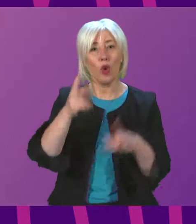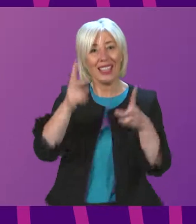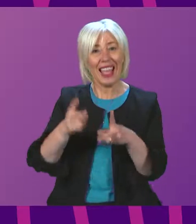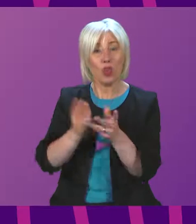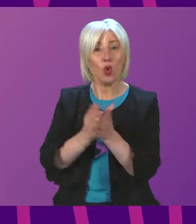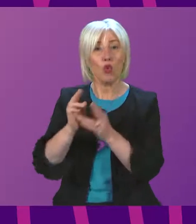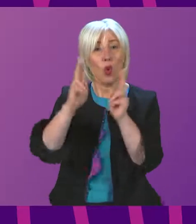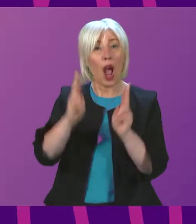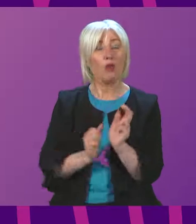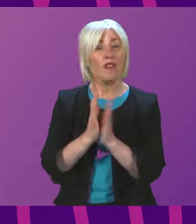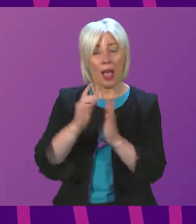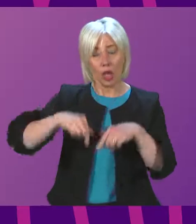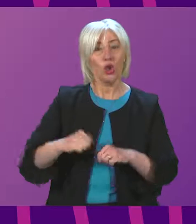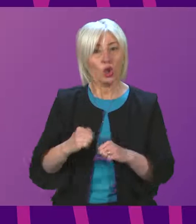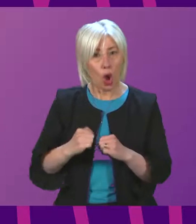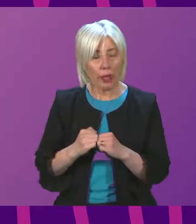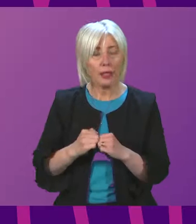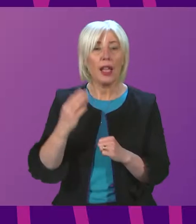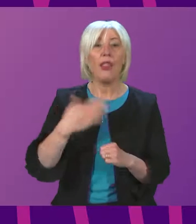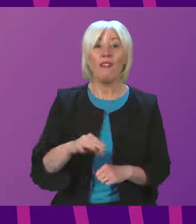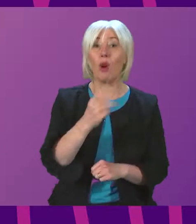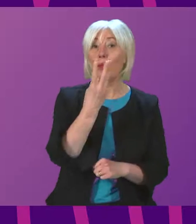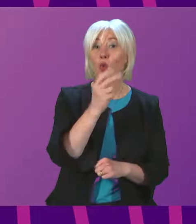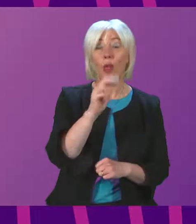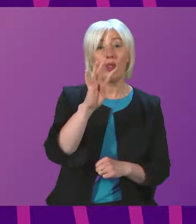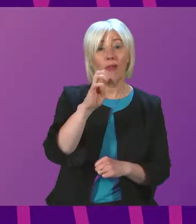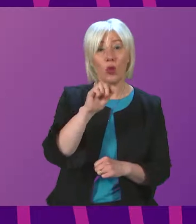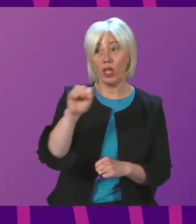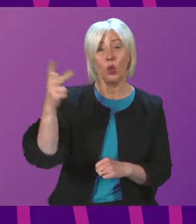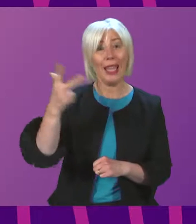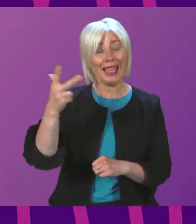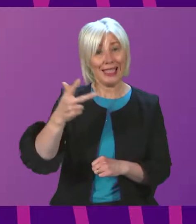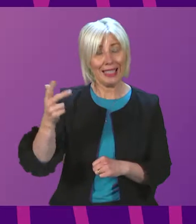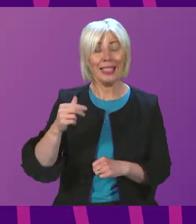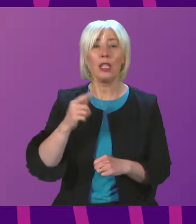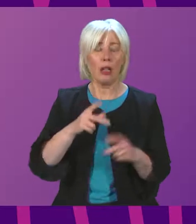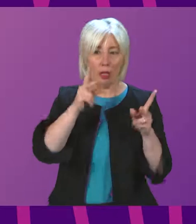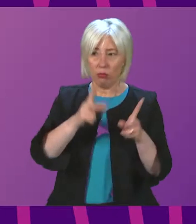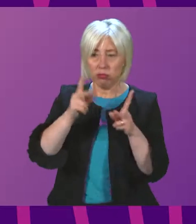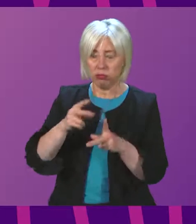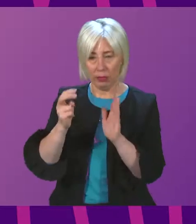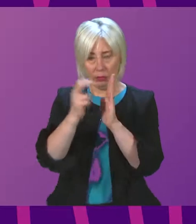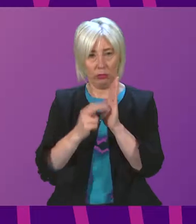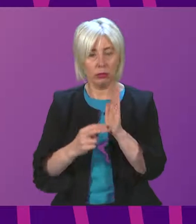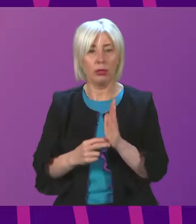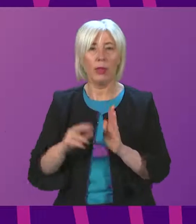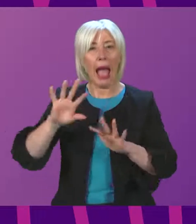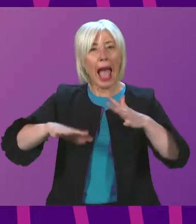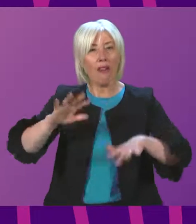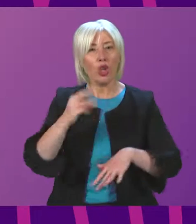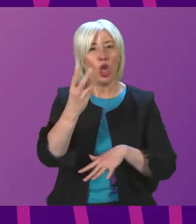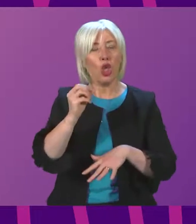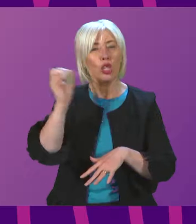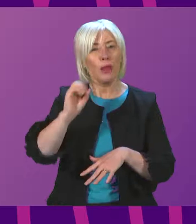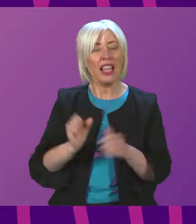house fires in Scotland. In the four years from 2014 to 2018, where fatalities were recorded, on average 30